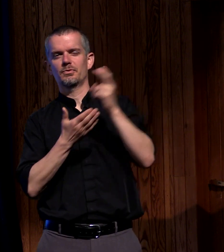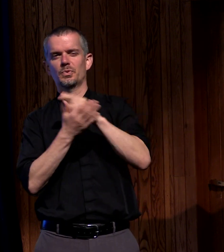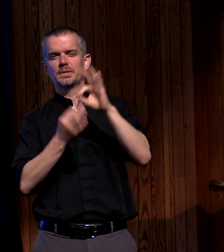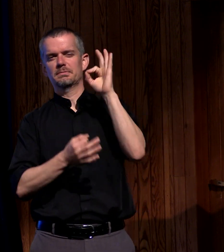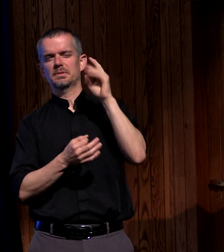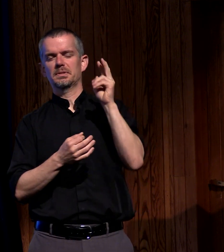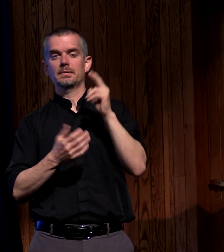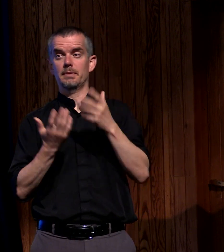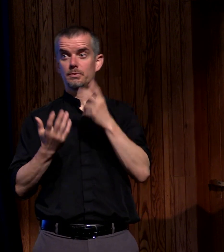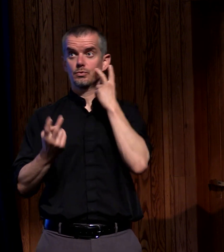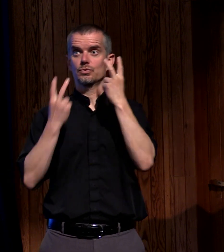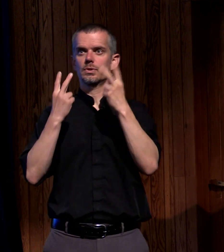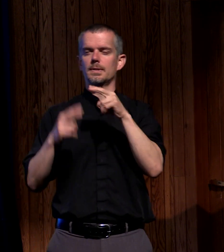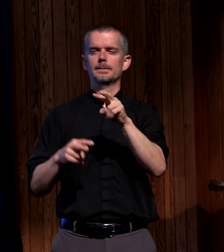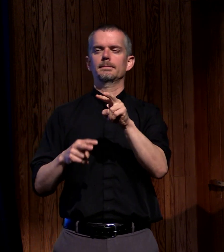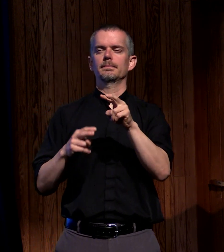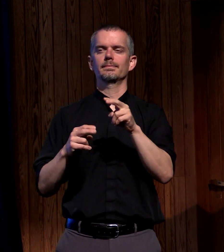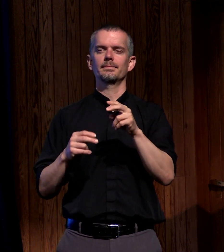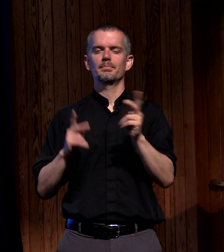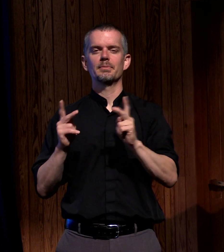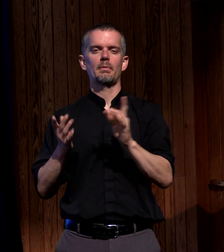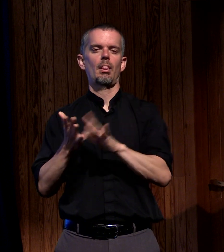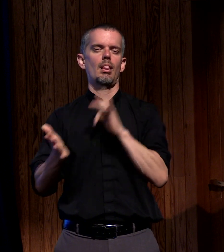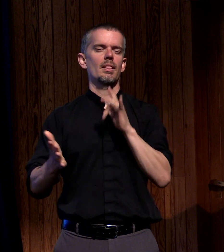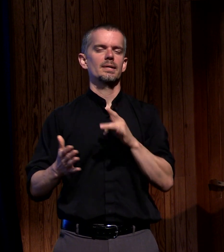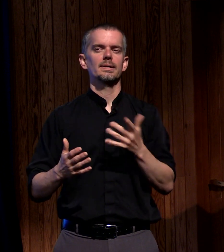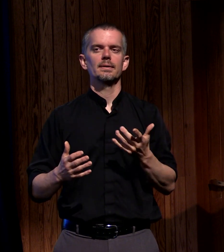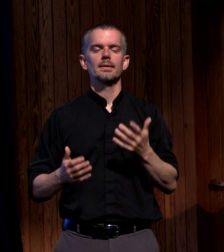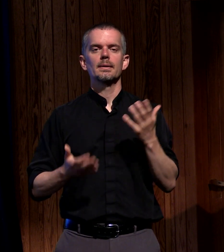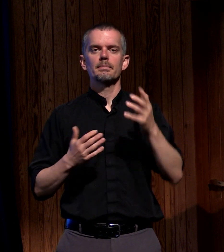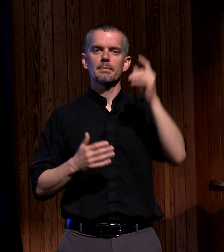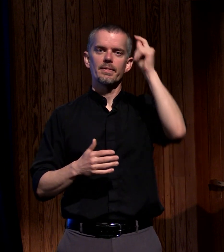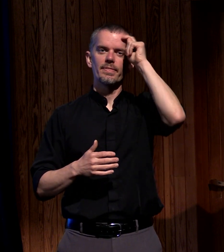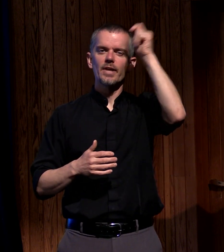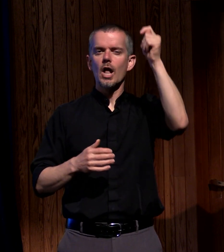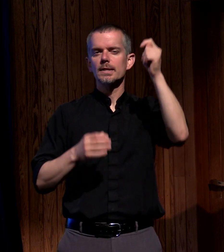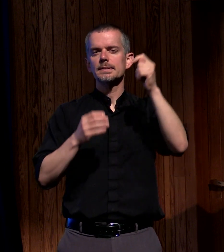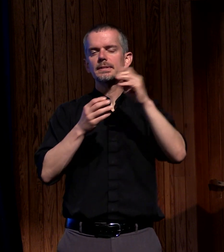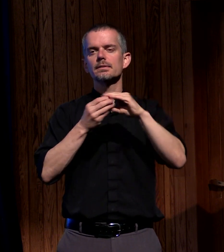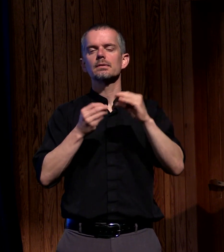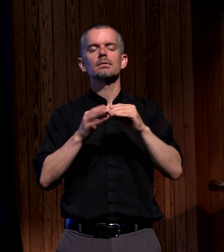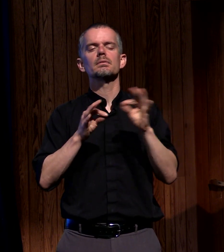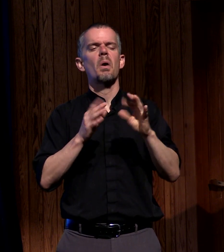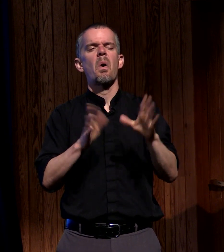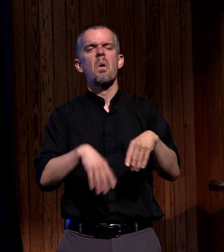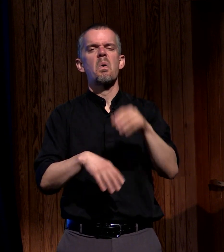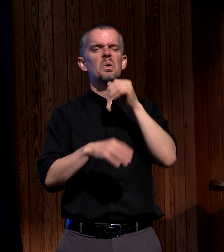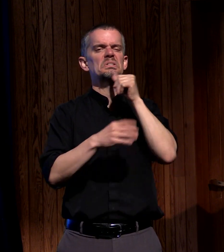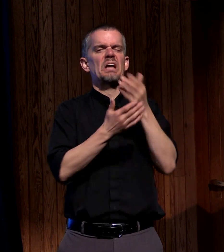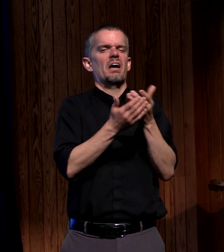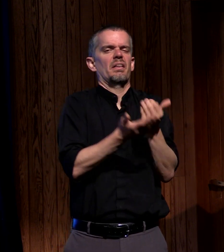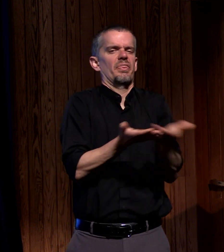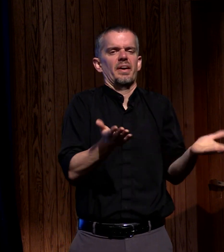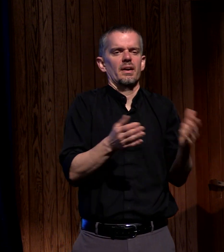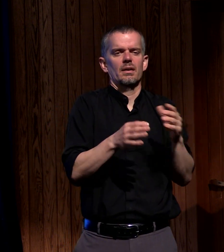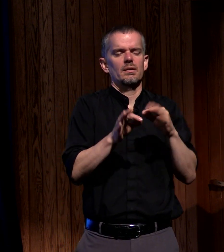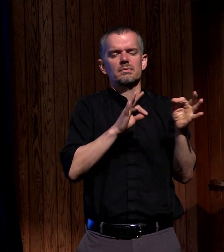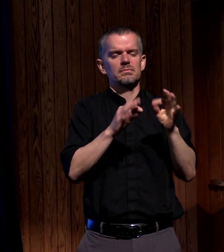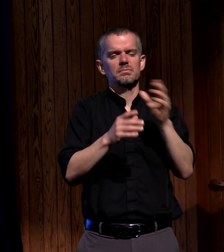abused or manipulated maybe it's been theologically explained away to you maybe it's confusing you've seen some strange